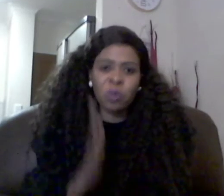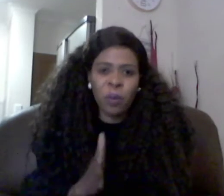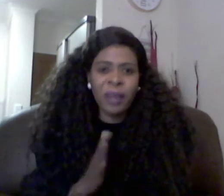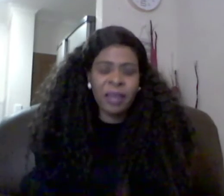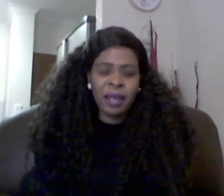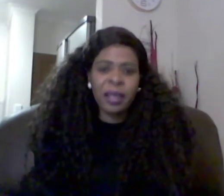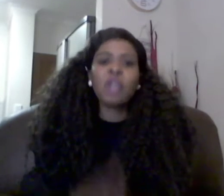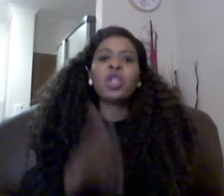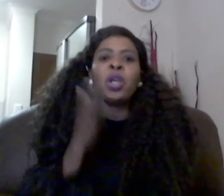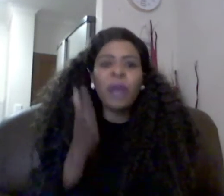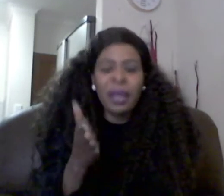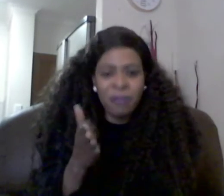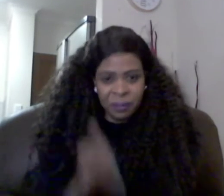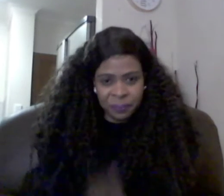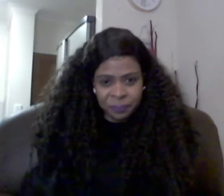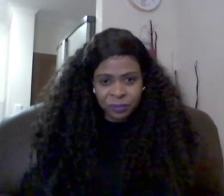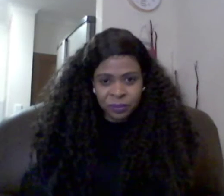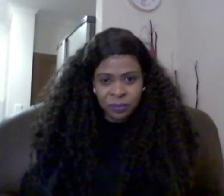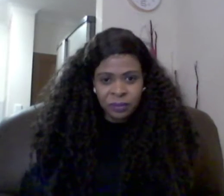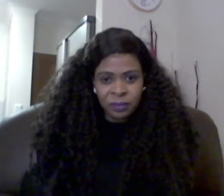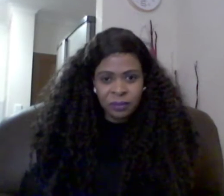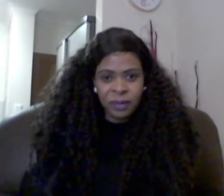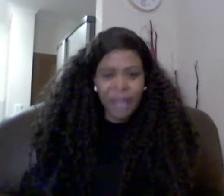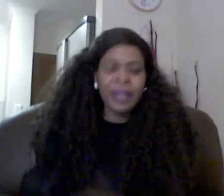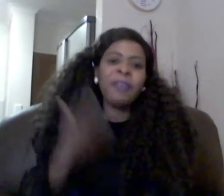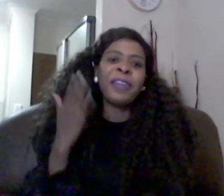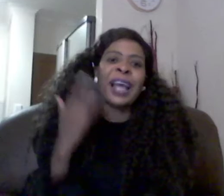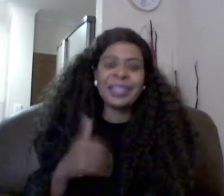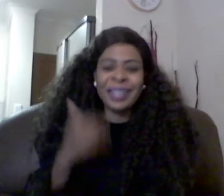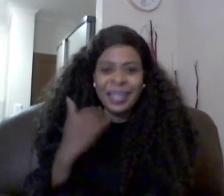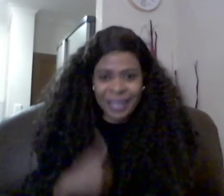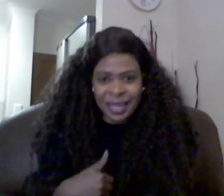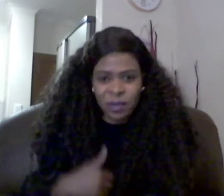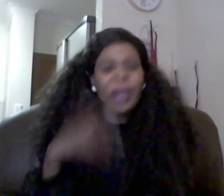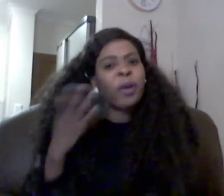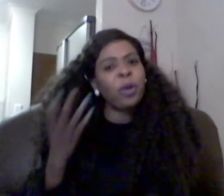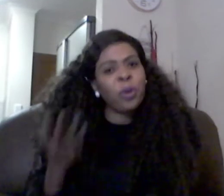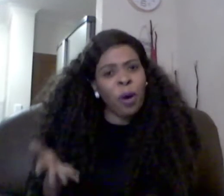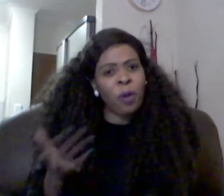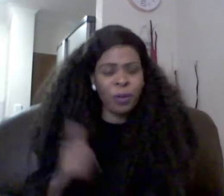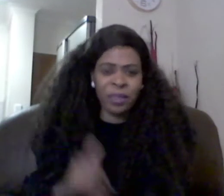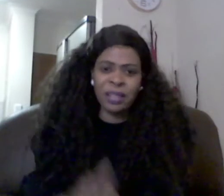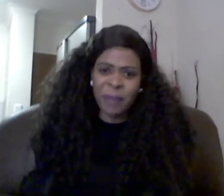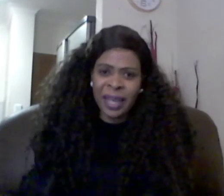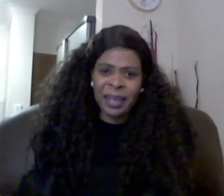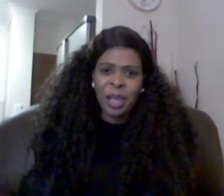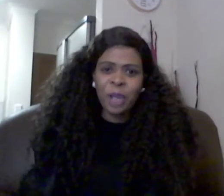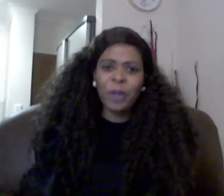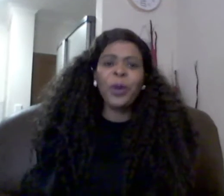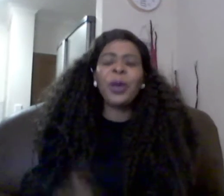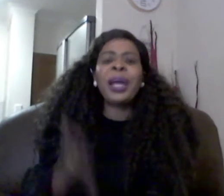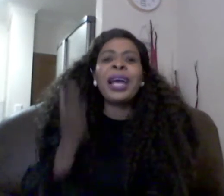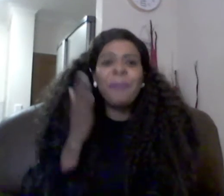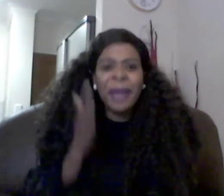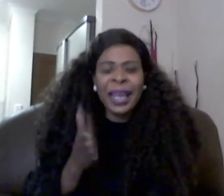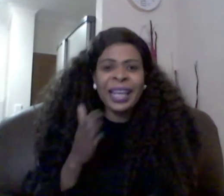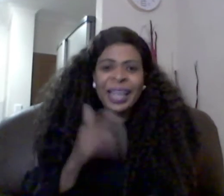to one thing do you love him and if the answer is yes why not go with this man you know being in a